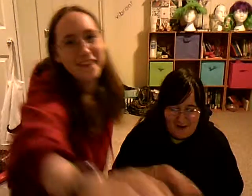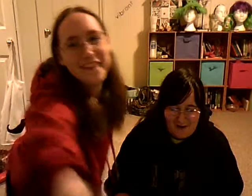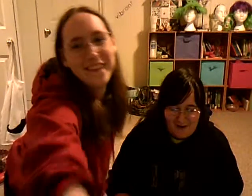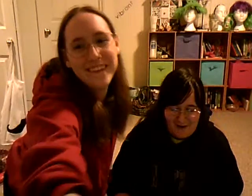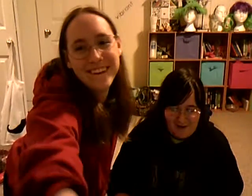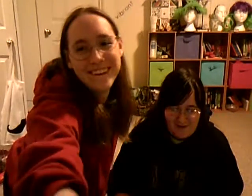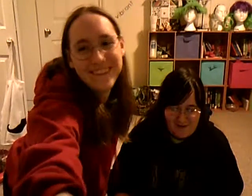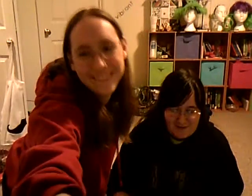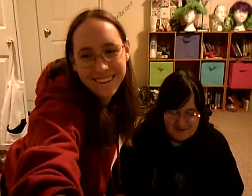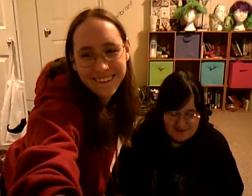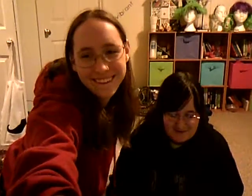Yeah!